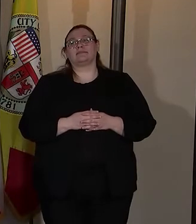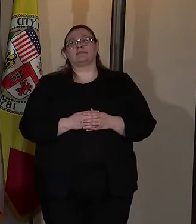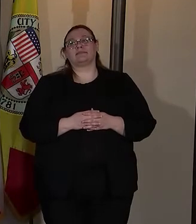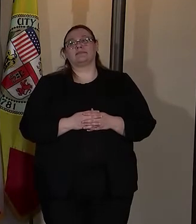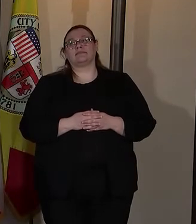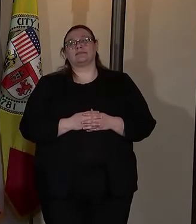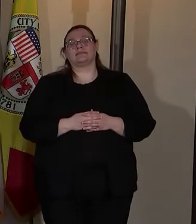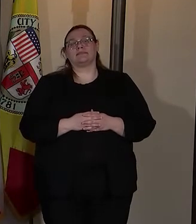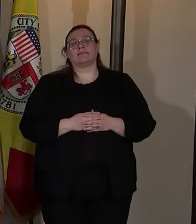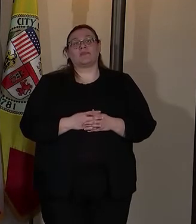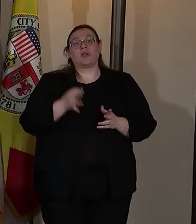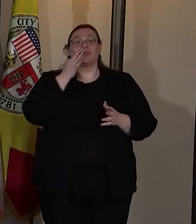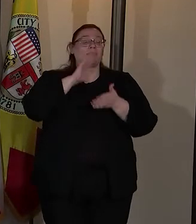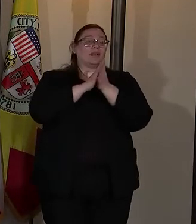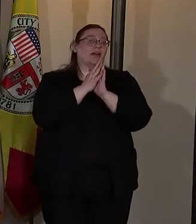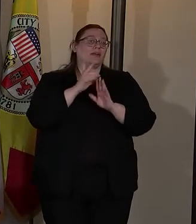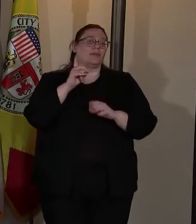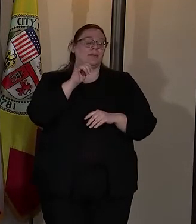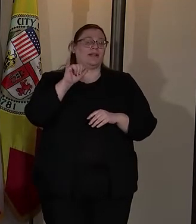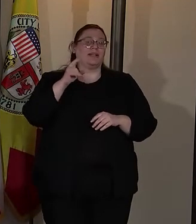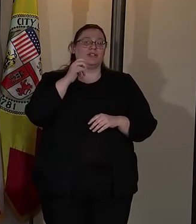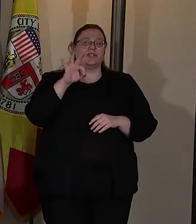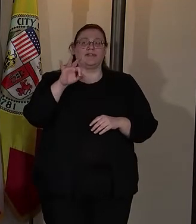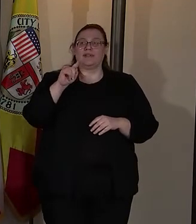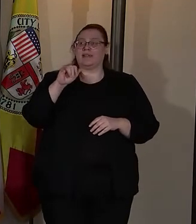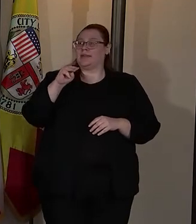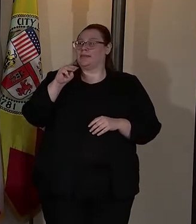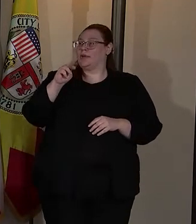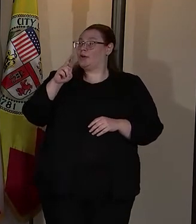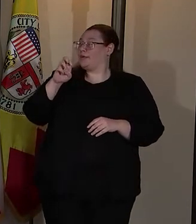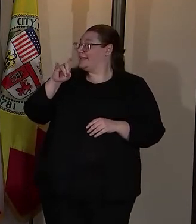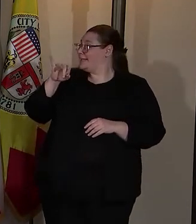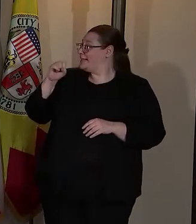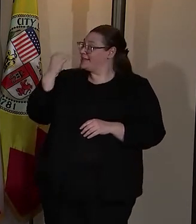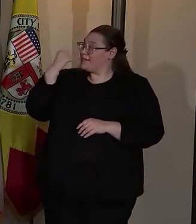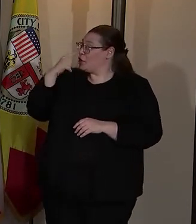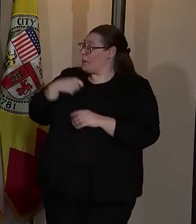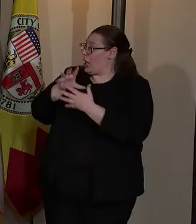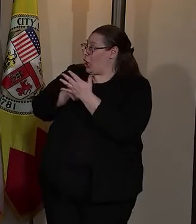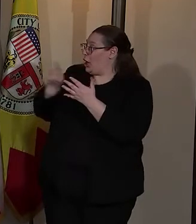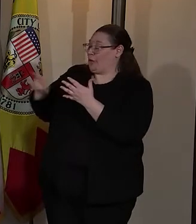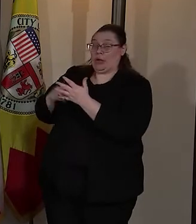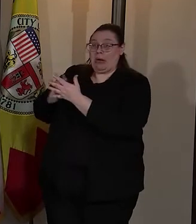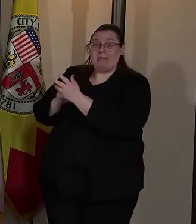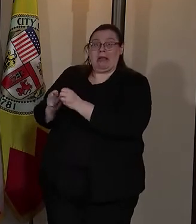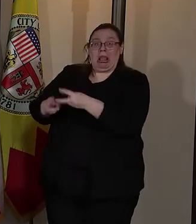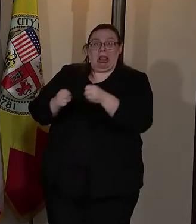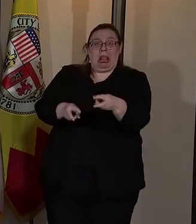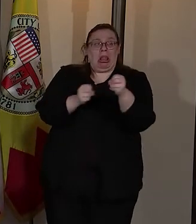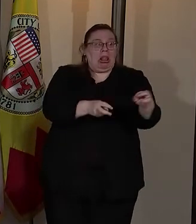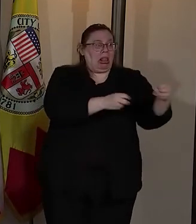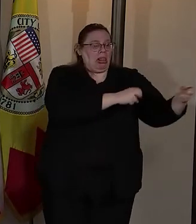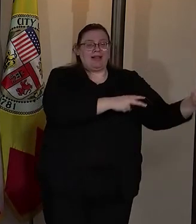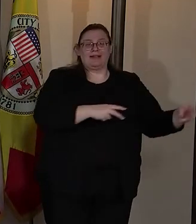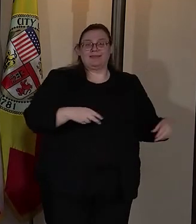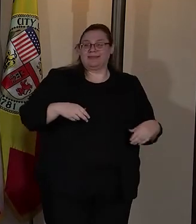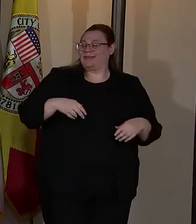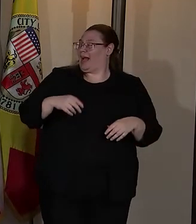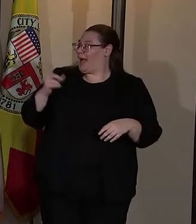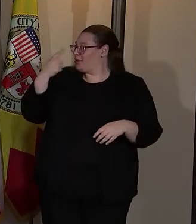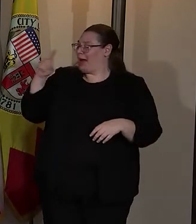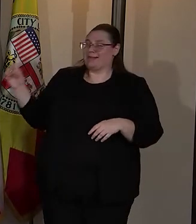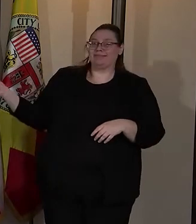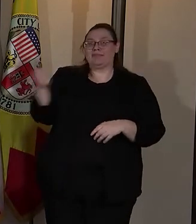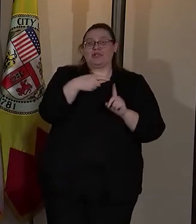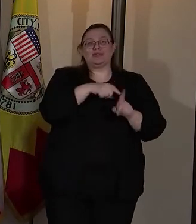To soon-to-be Deputy Chief Tingerides, if I could clone you, I'd get you down, I'd get you up to Stanford and get you cloned.